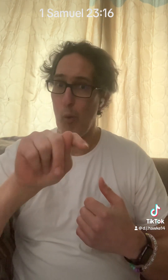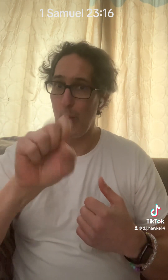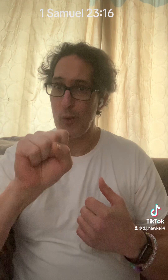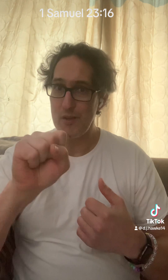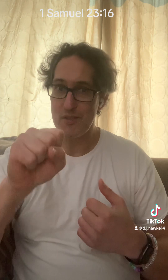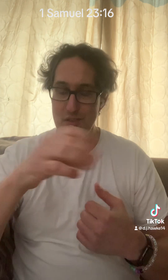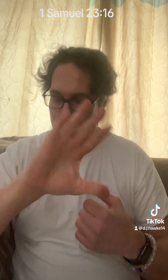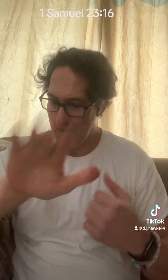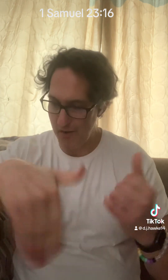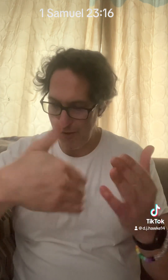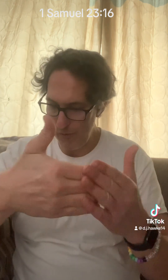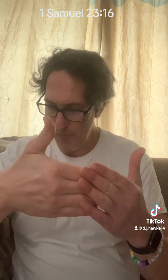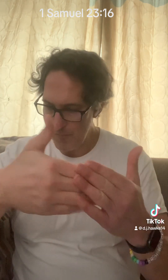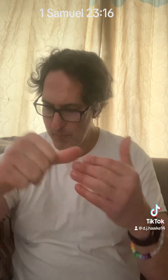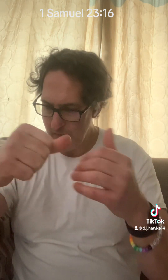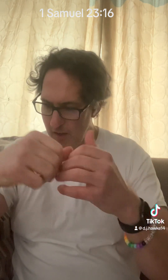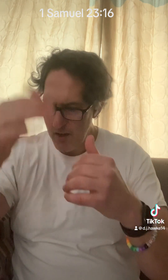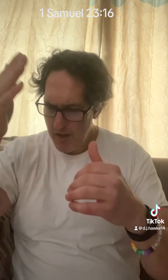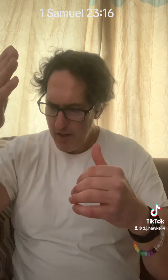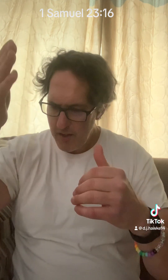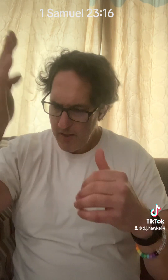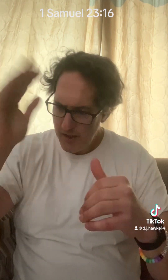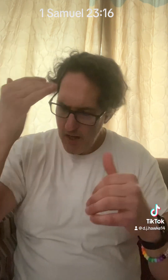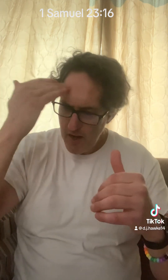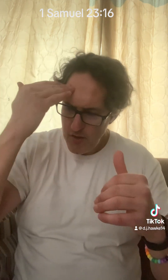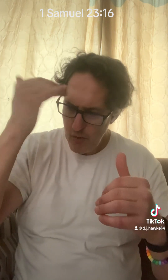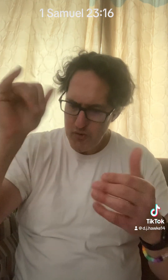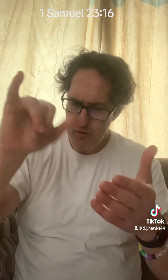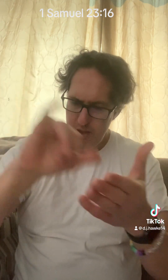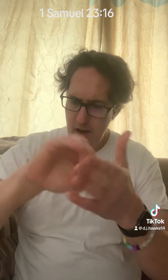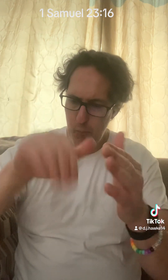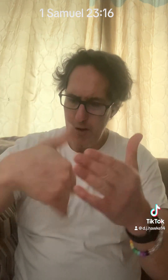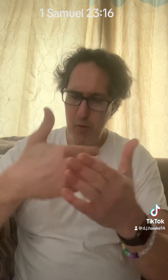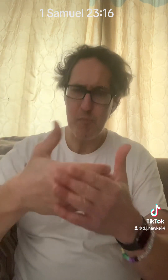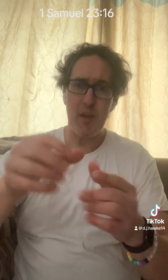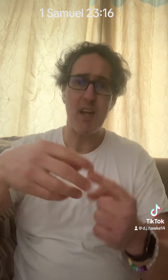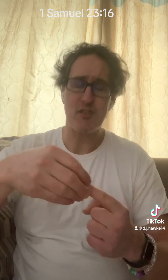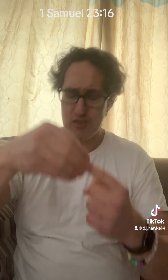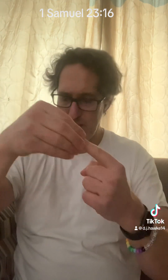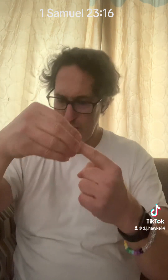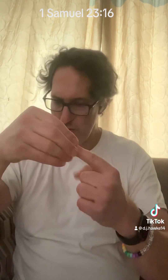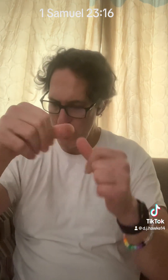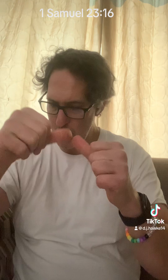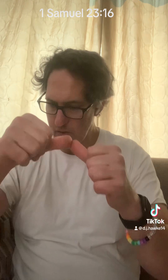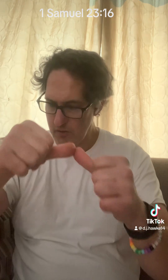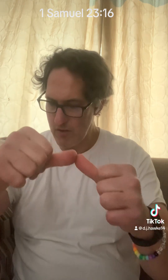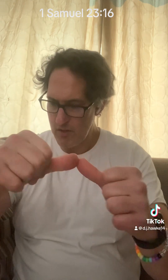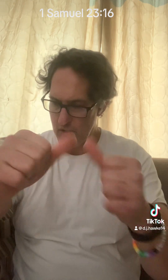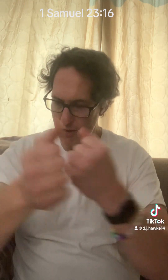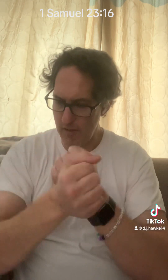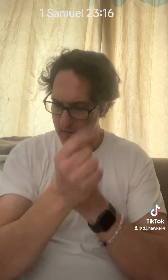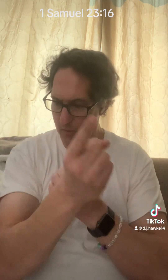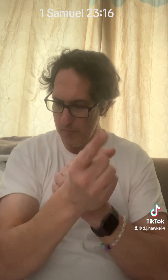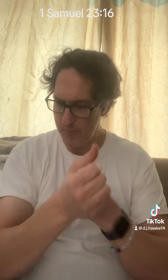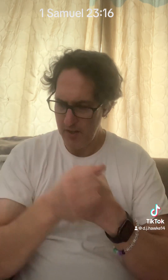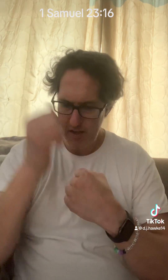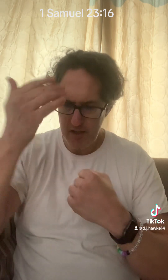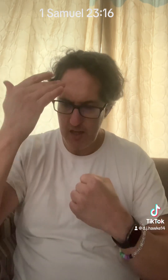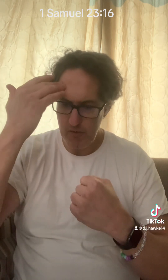courts, and all. God knows you that well and still chooses to love you, even